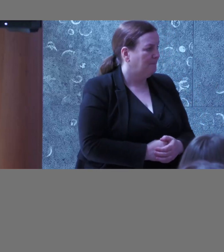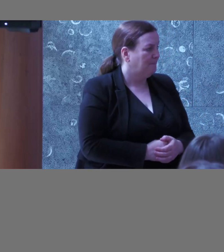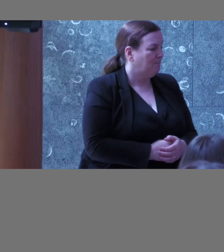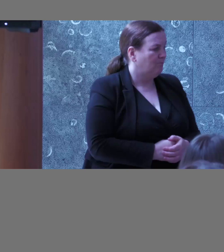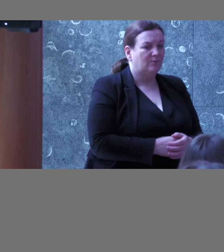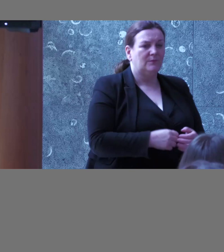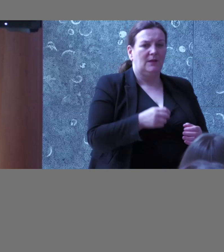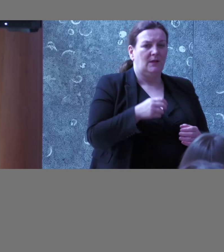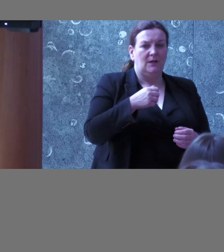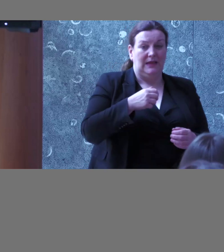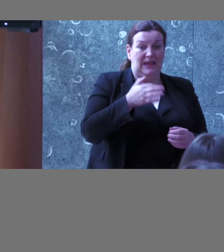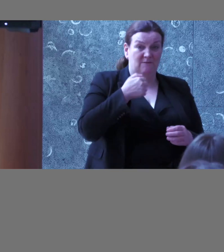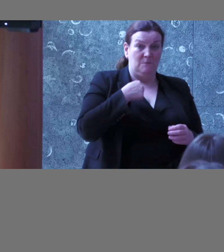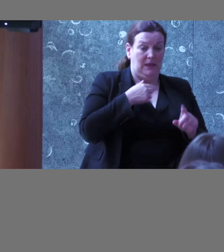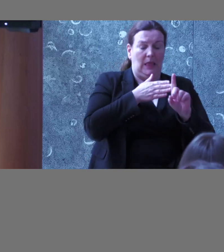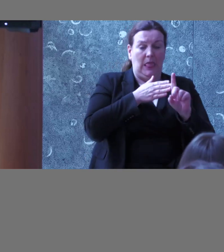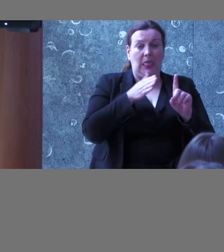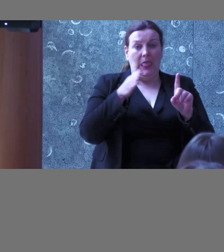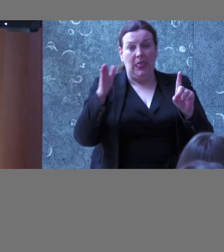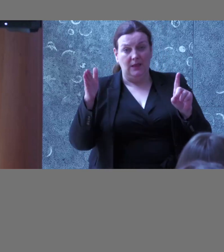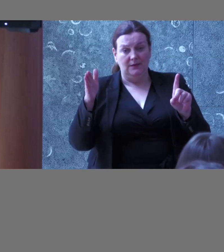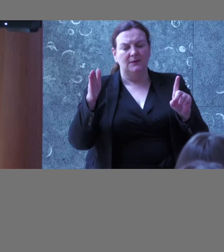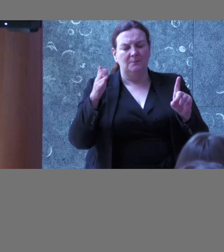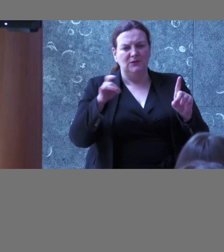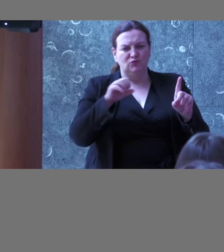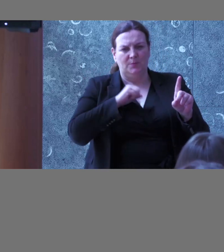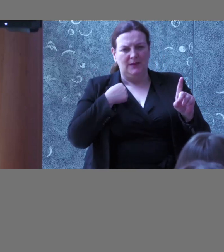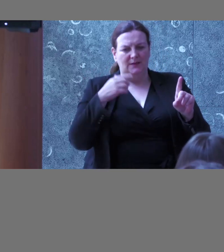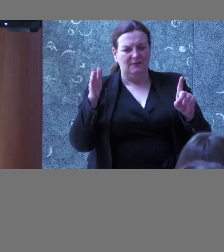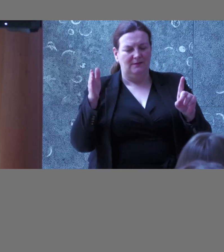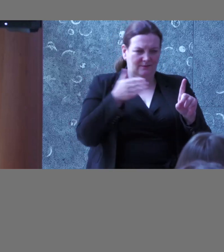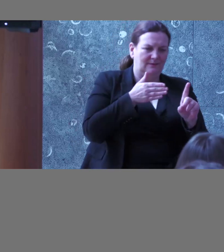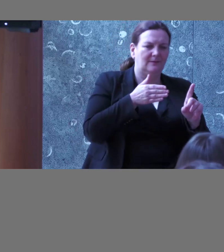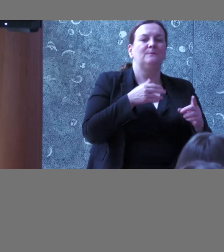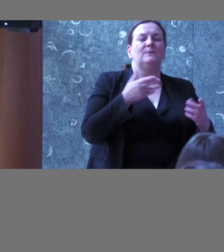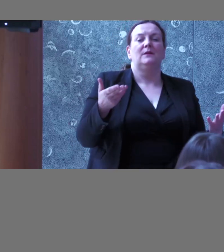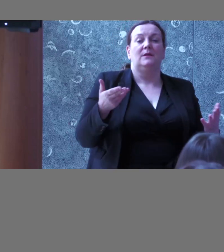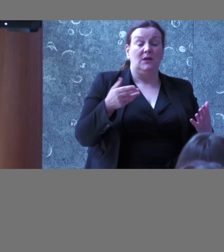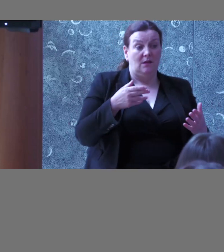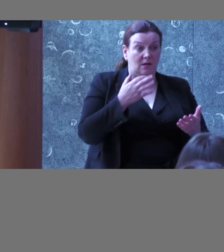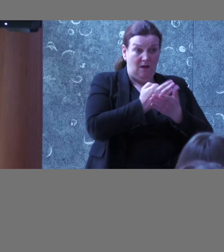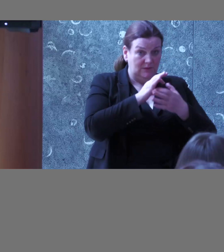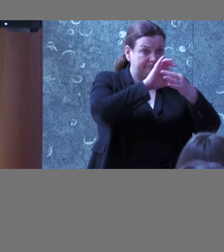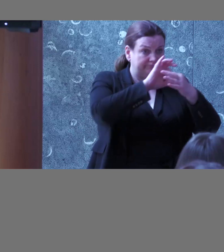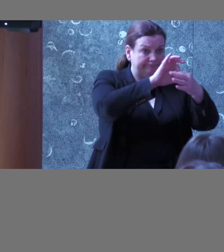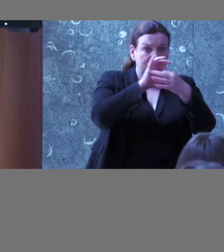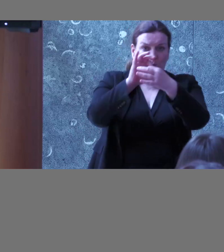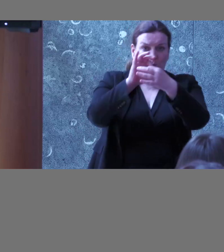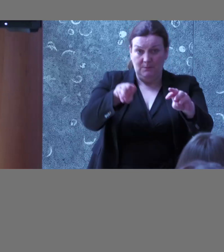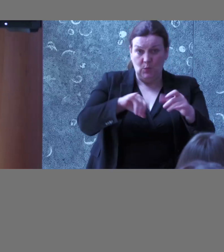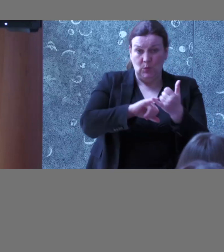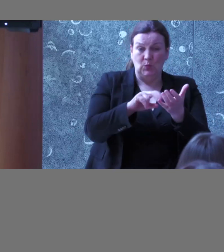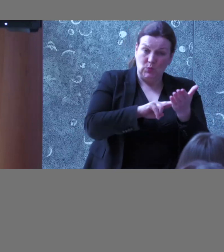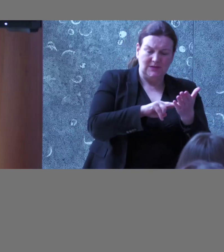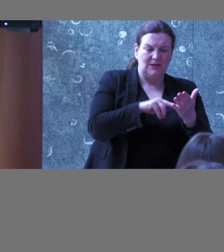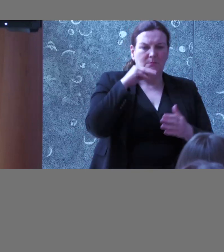real me, and if I go off on a tangent, so you have some notes here, we do engage regularly with our users, it's really important that our content is